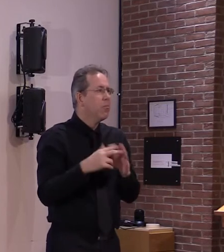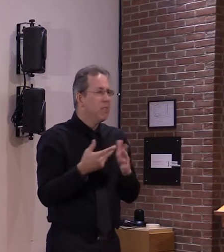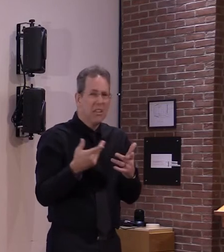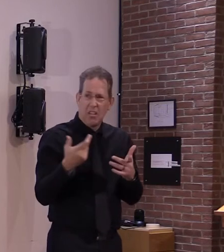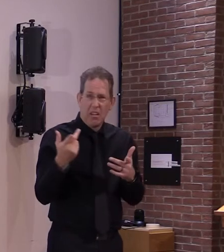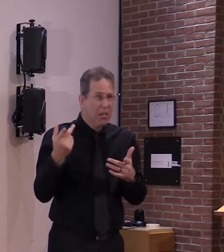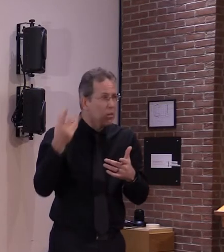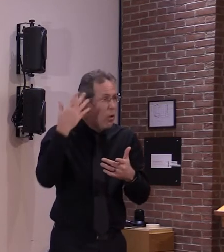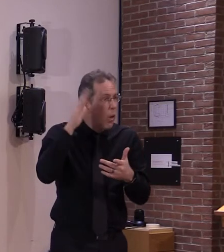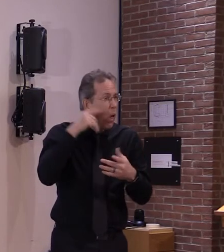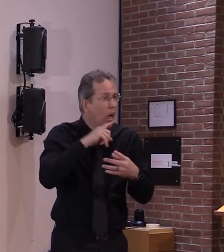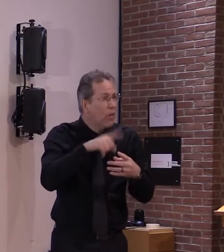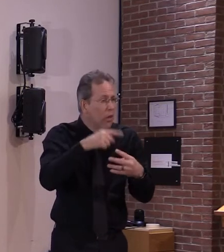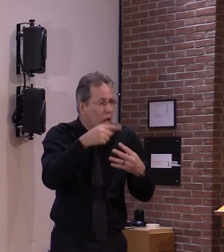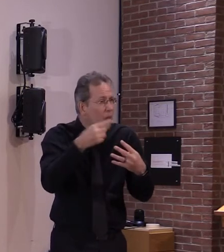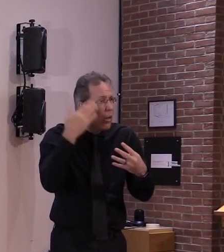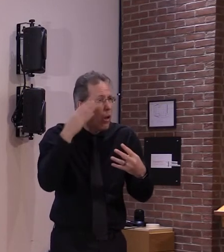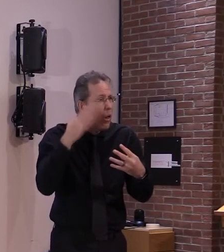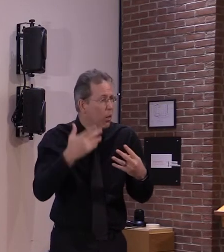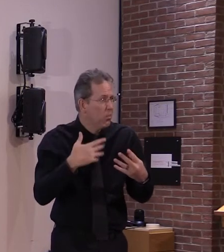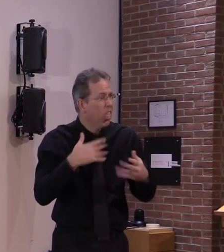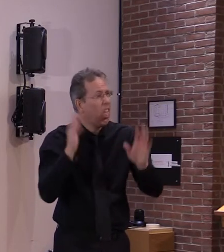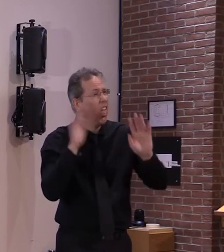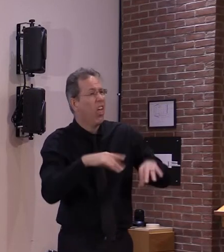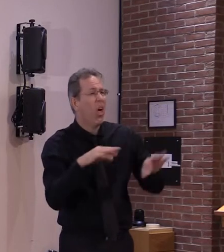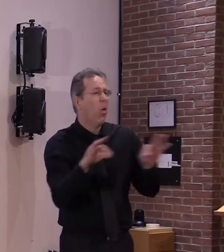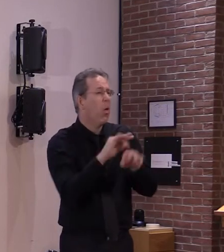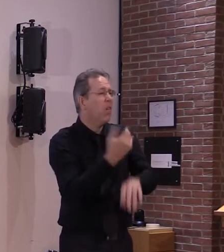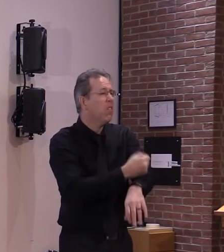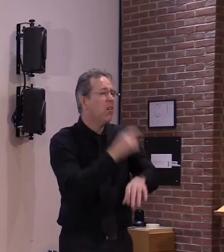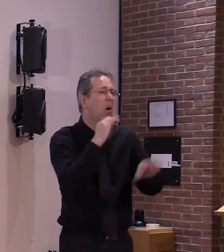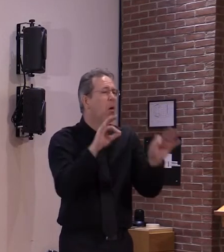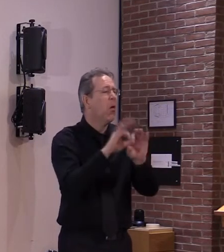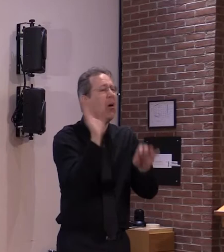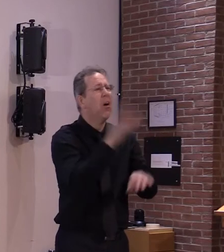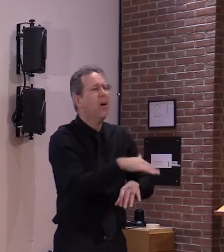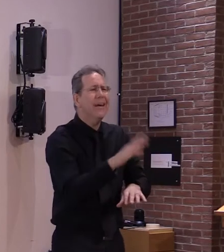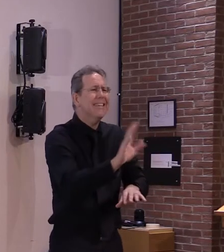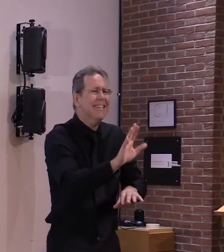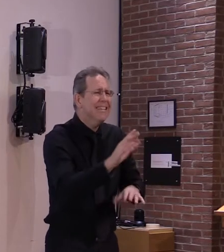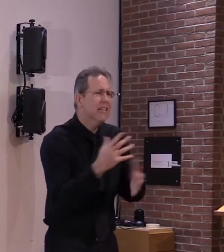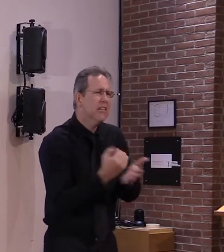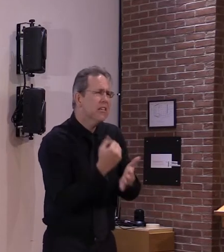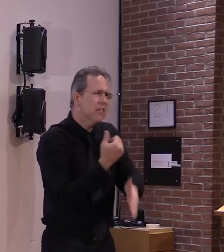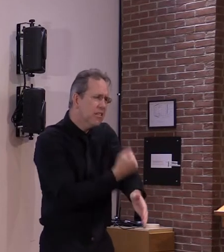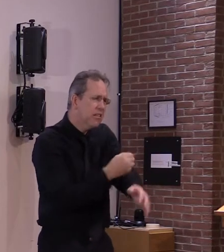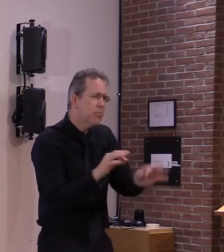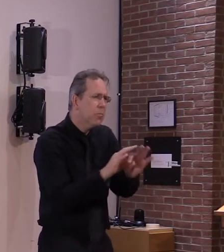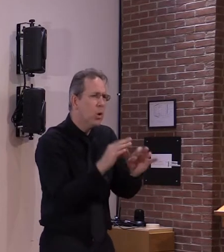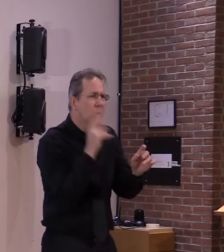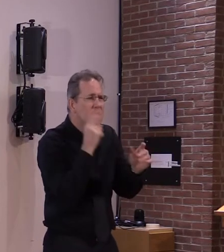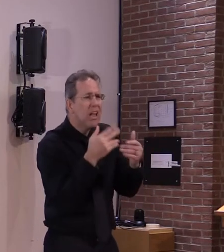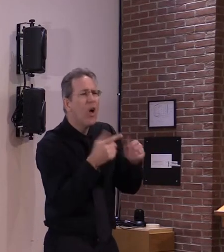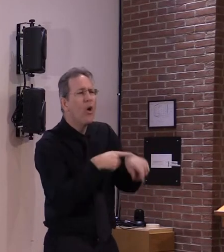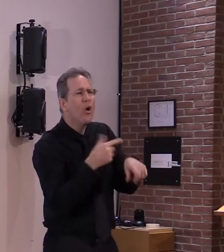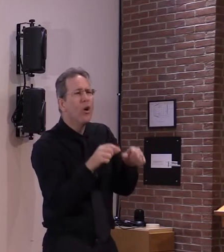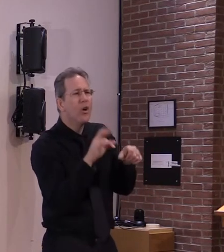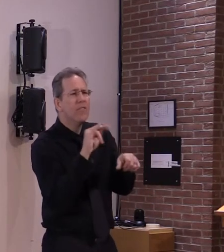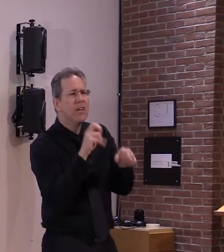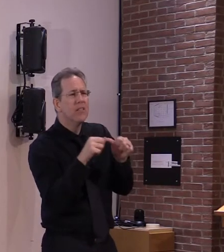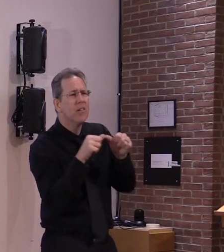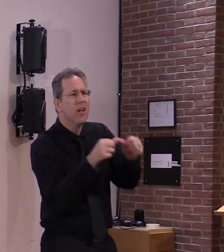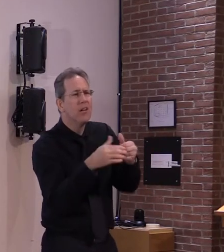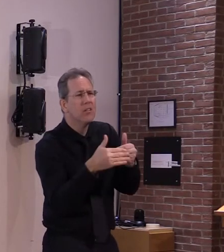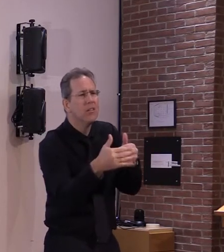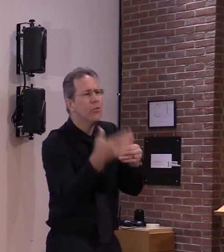it still is going to be effective for some period of time we know that for sure whether it's like a tetanus shot which is like every